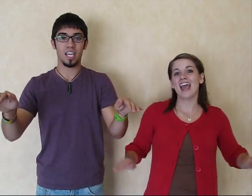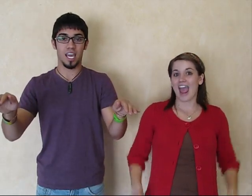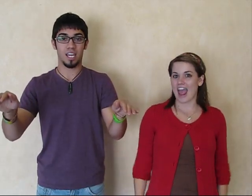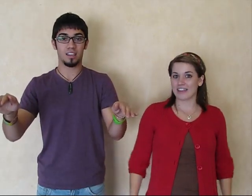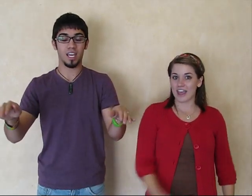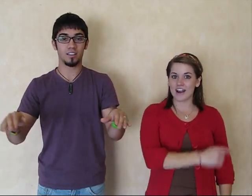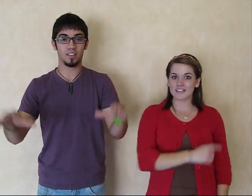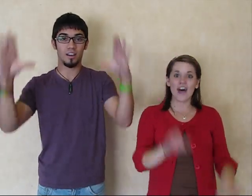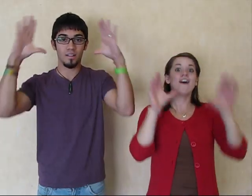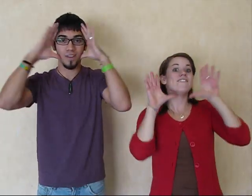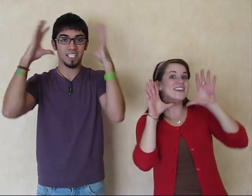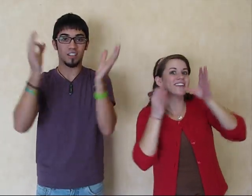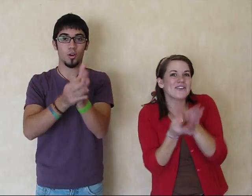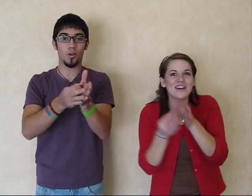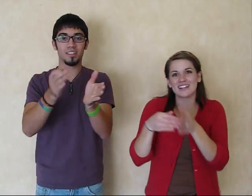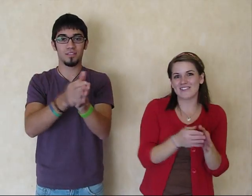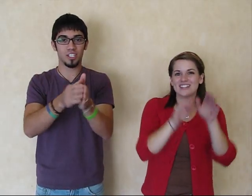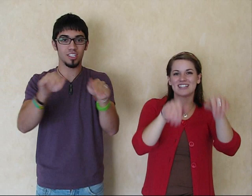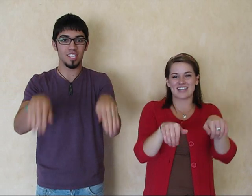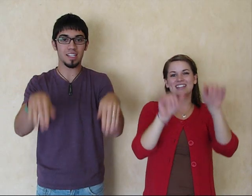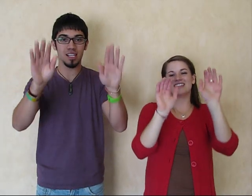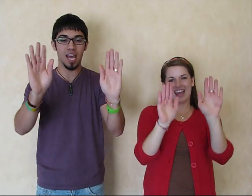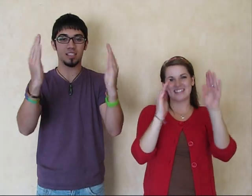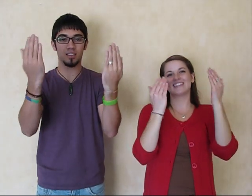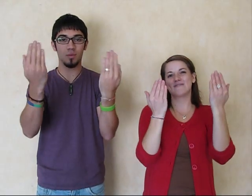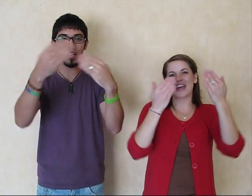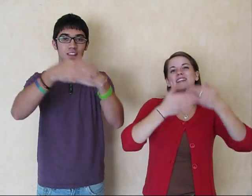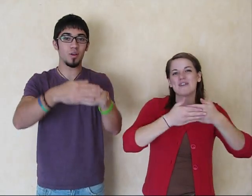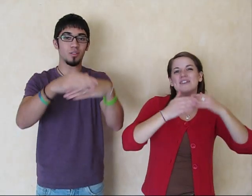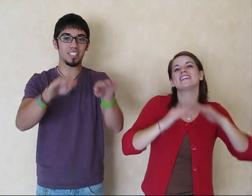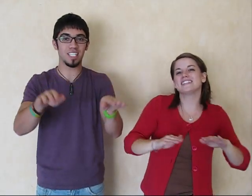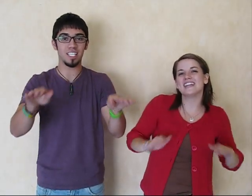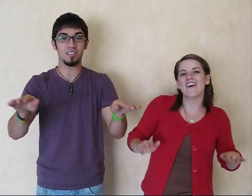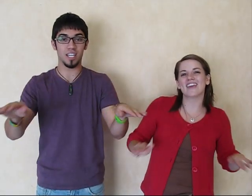And there's a face on the coin and the fish and the nets and the hands of the men in the boat in the Sea of